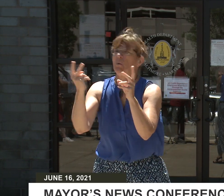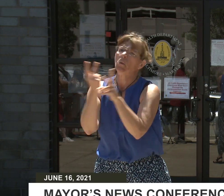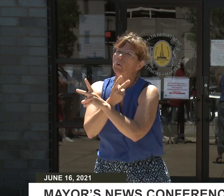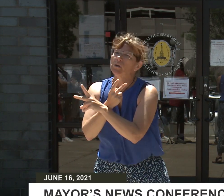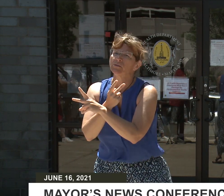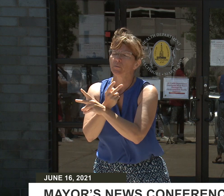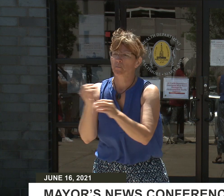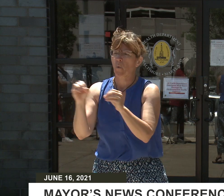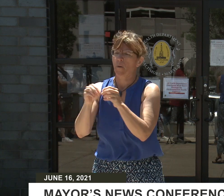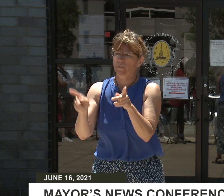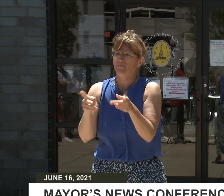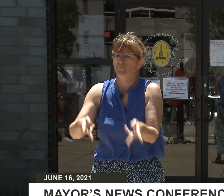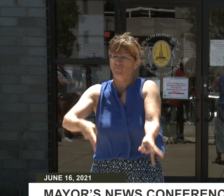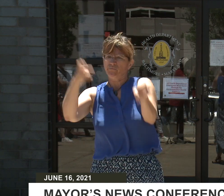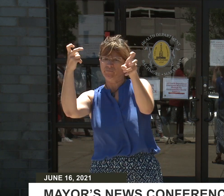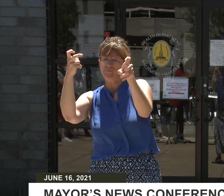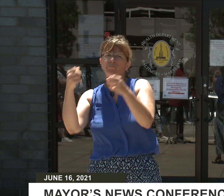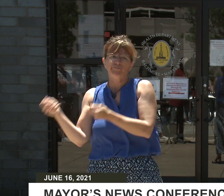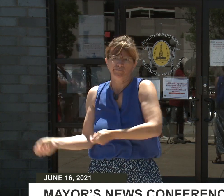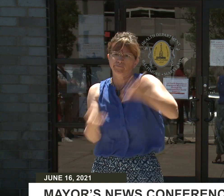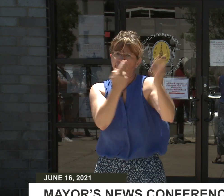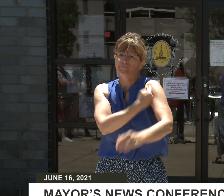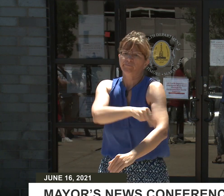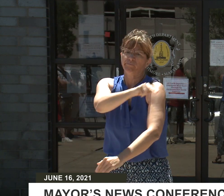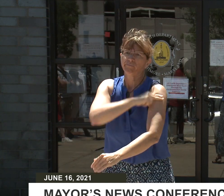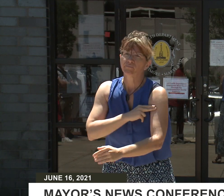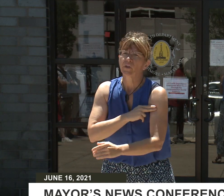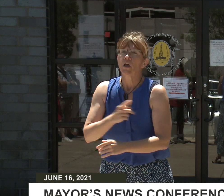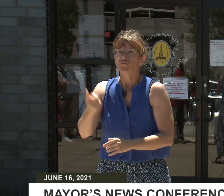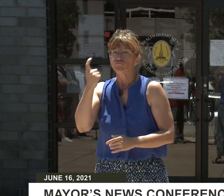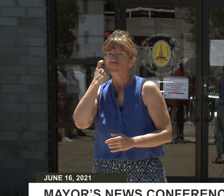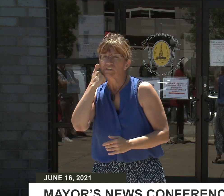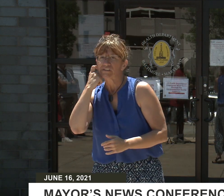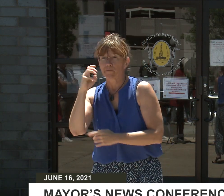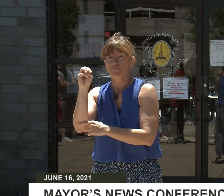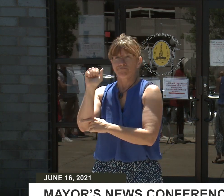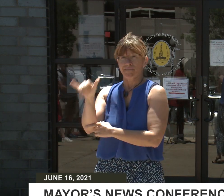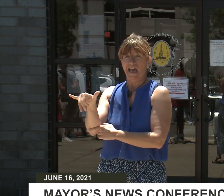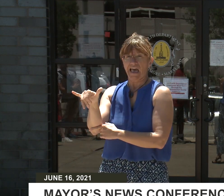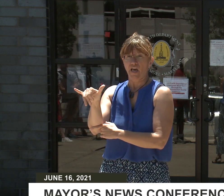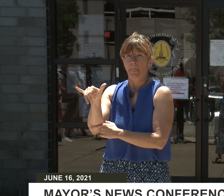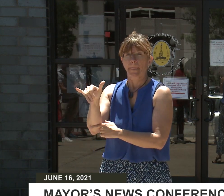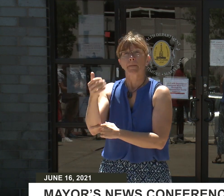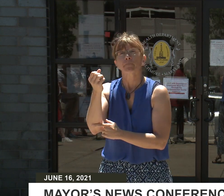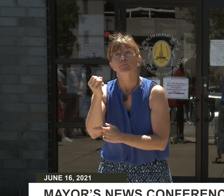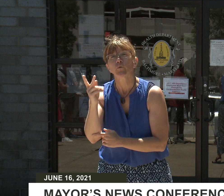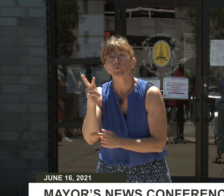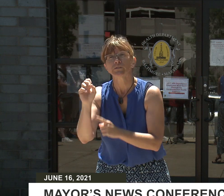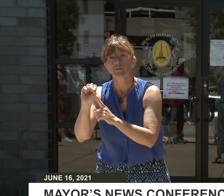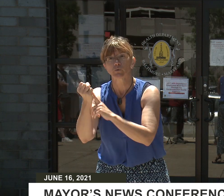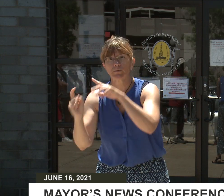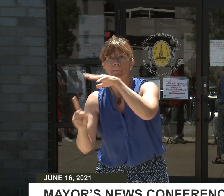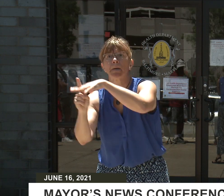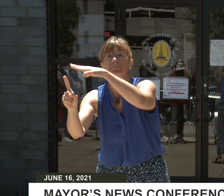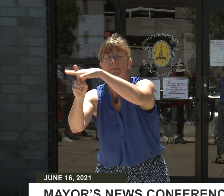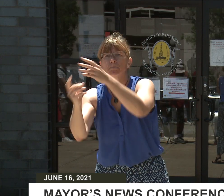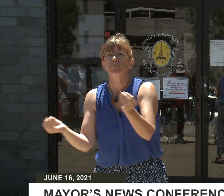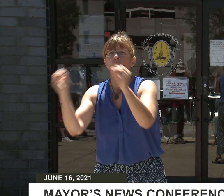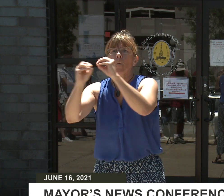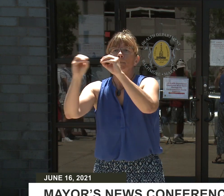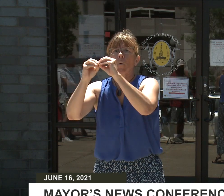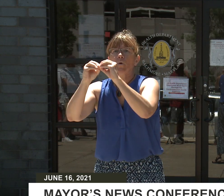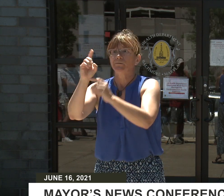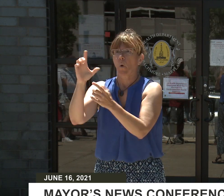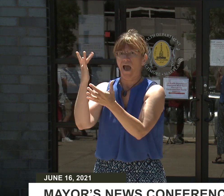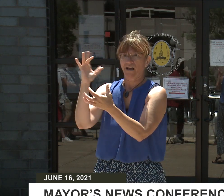noting that in late May only 3 percent of new cases were caused by the Delta variant, but that now makes up 9 to 10 percent of cases in only a